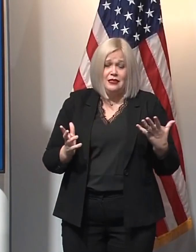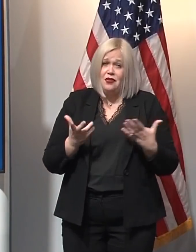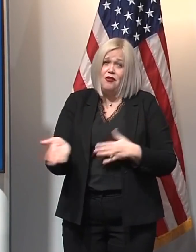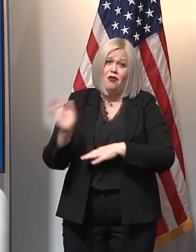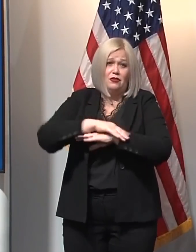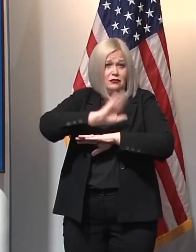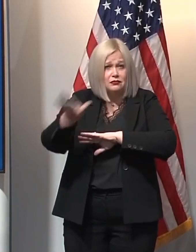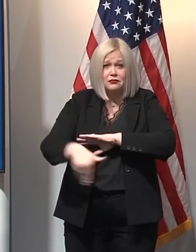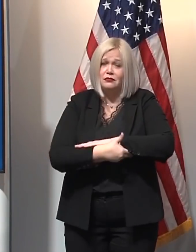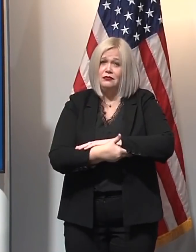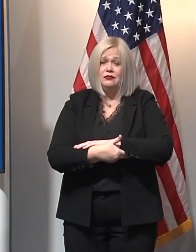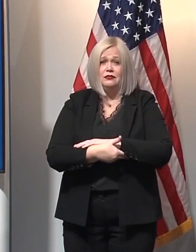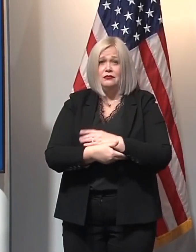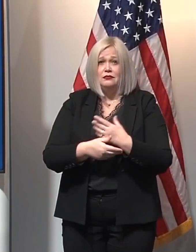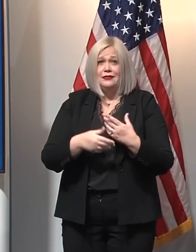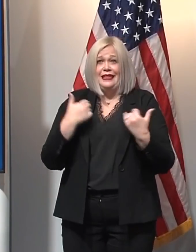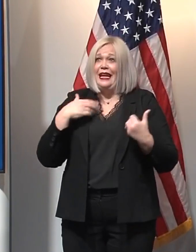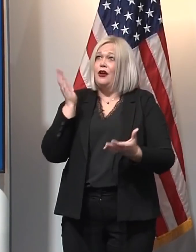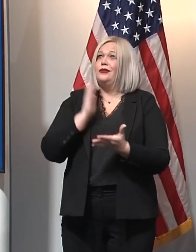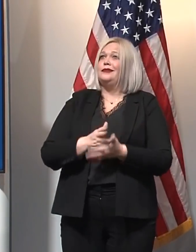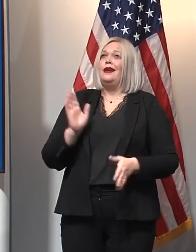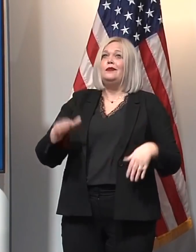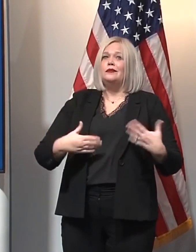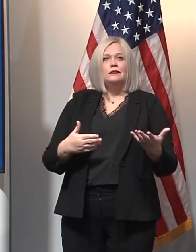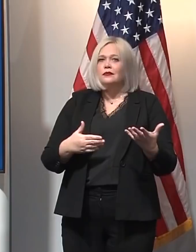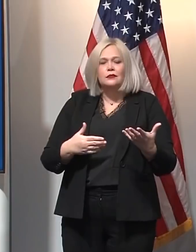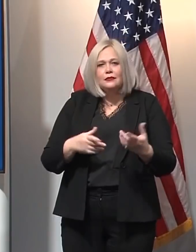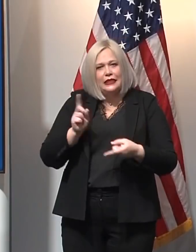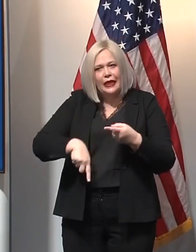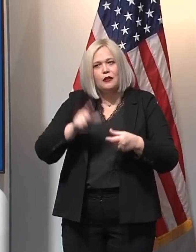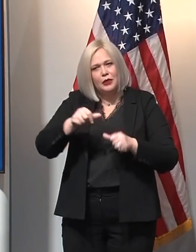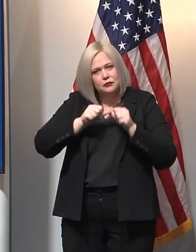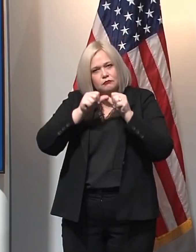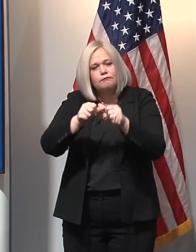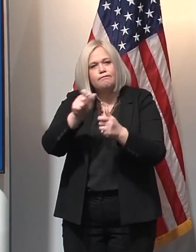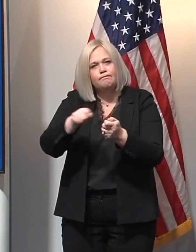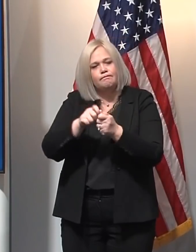fact, is more important than ever that I stay focused on that. And that's precisely what I'm going to do.